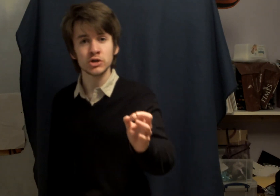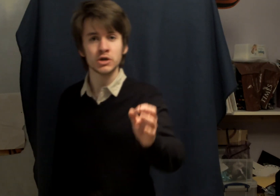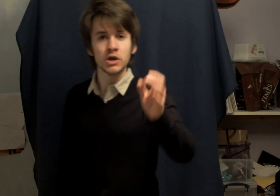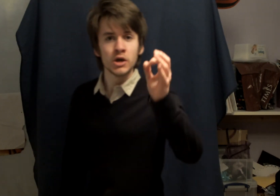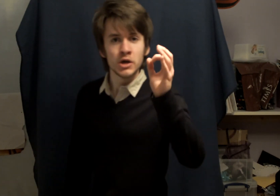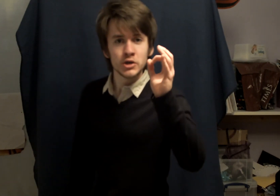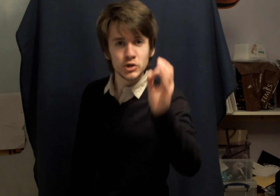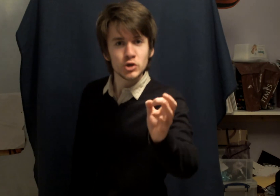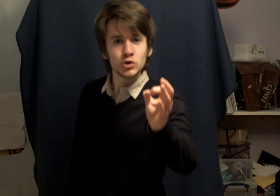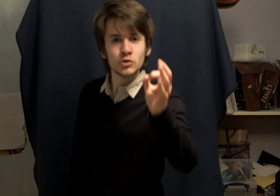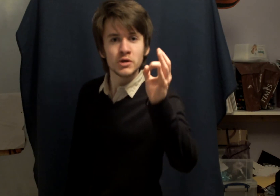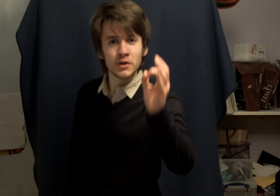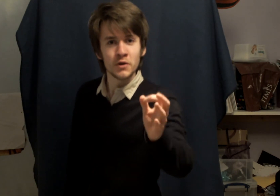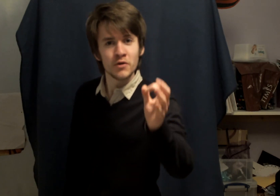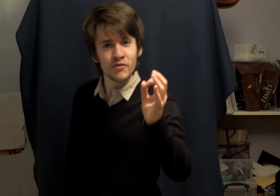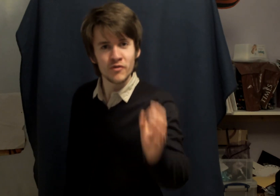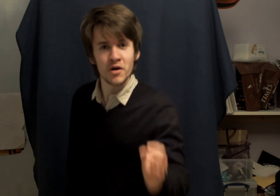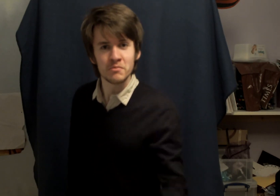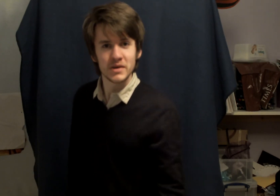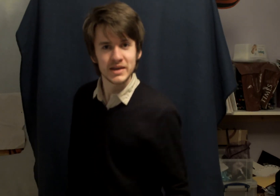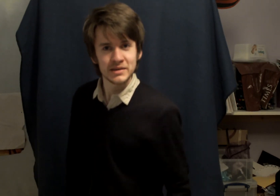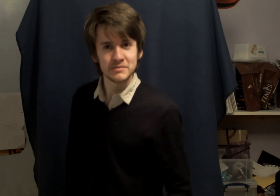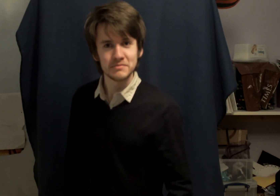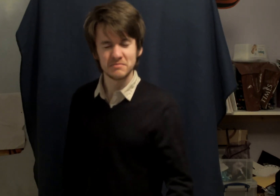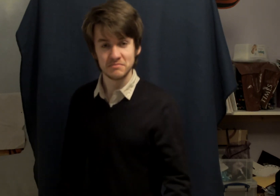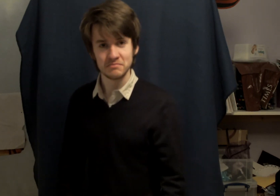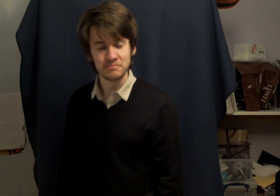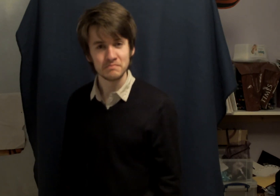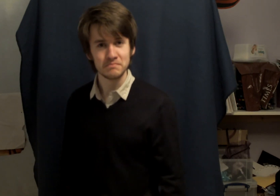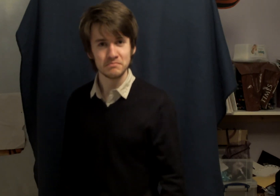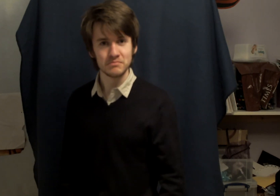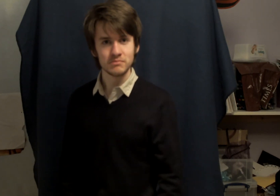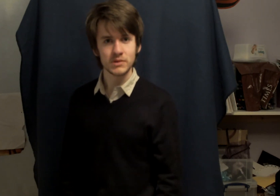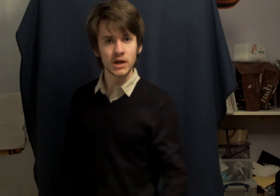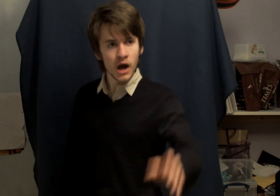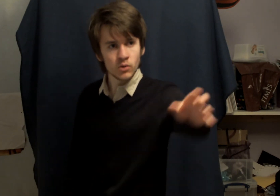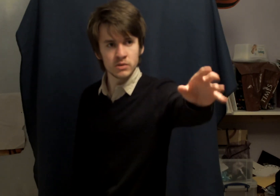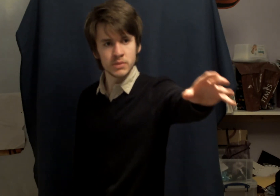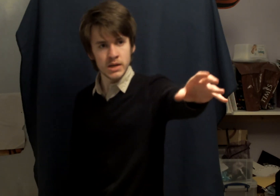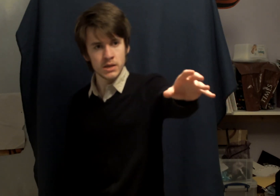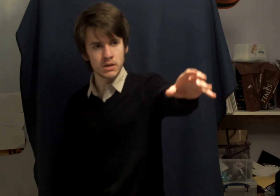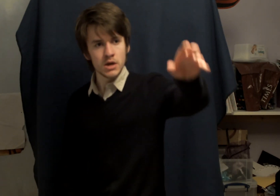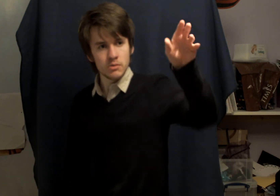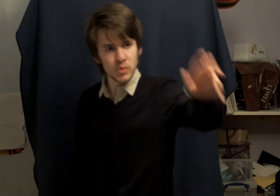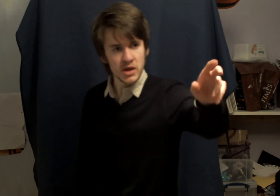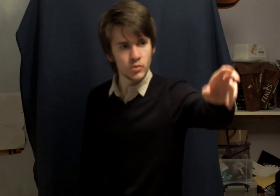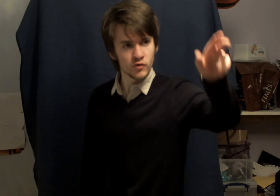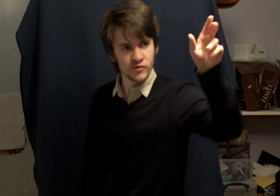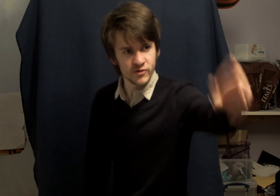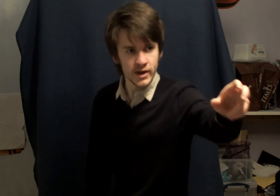you two from me. And I want to make people feel